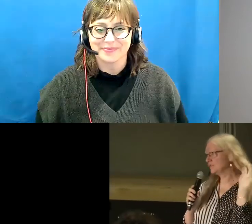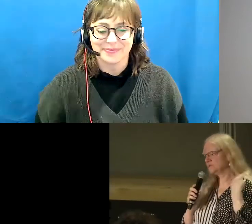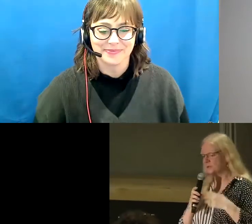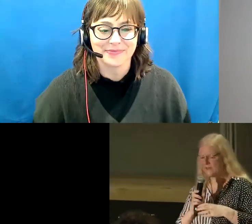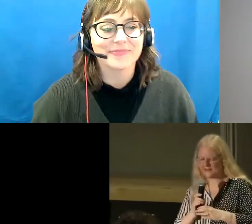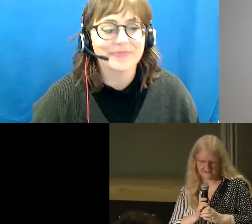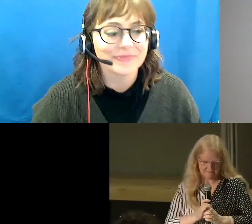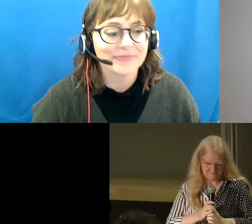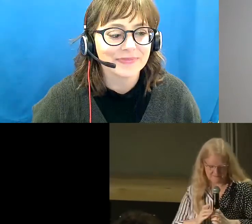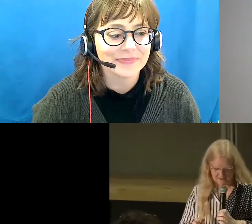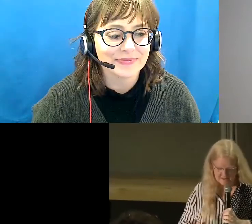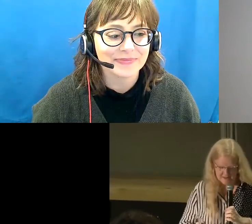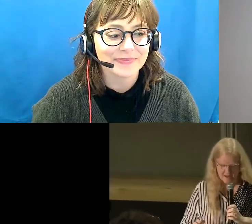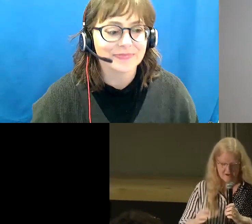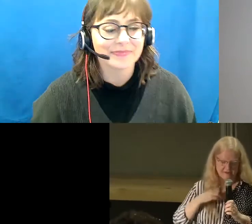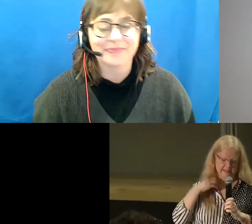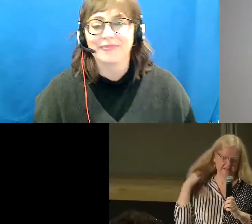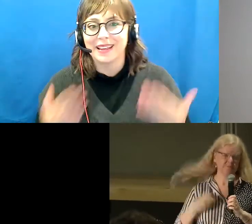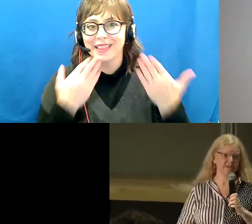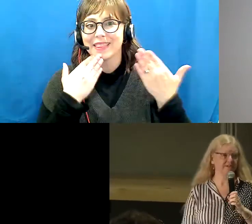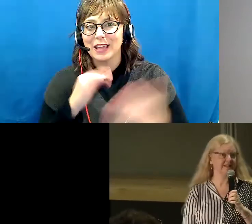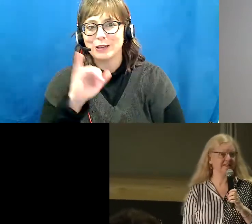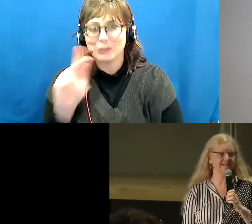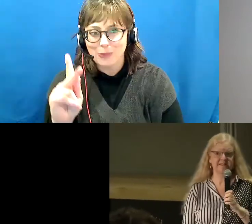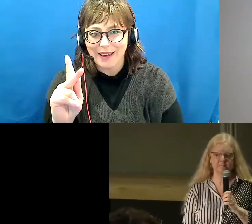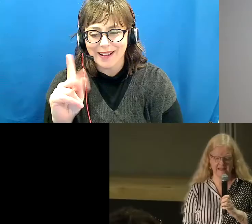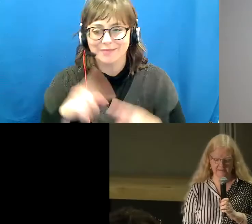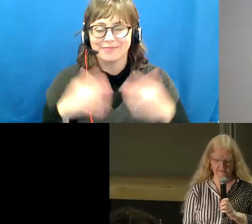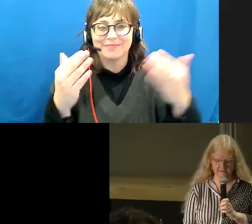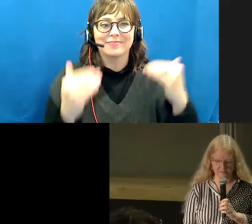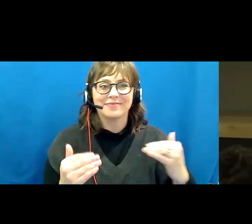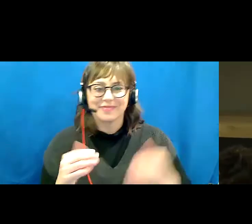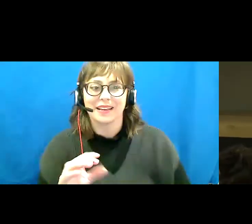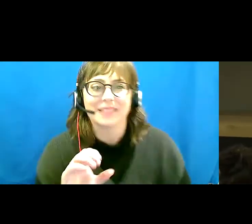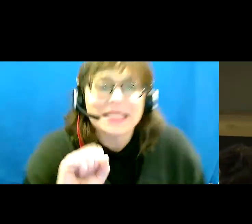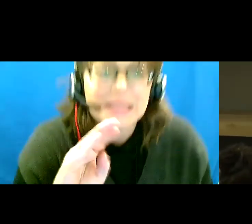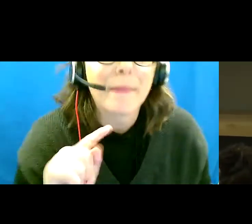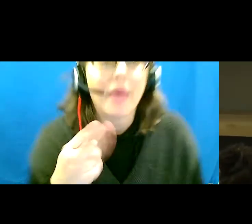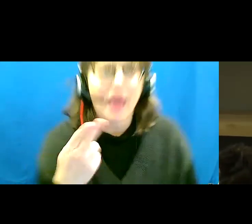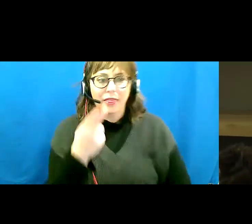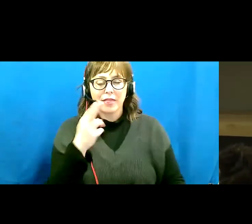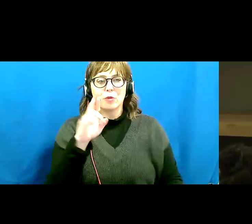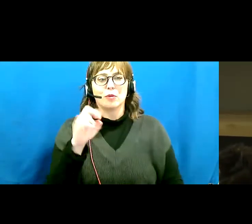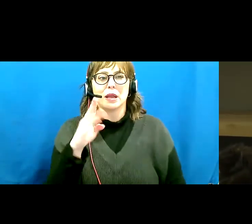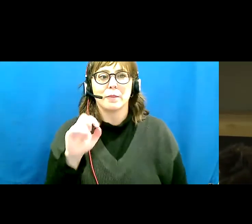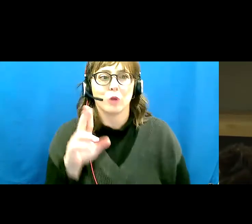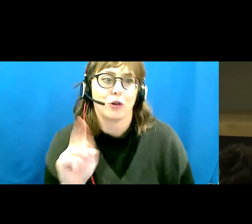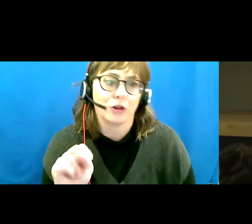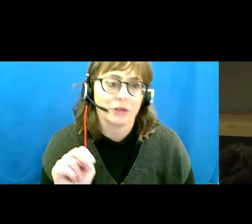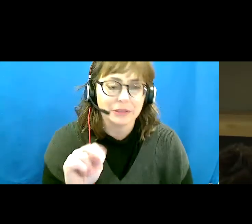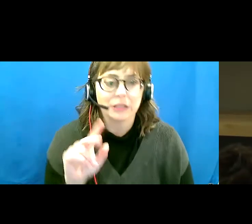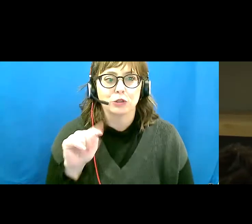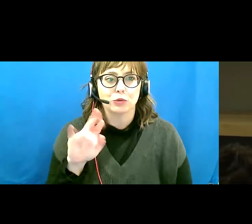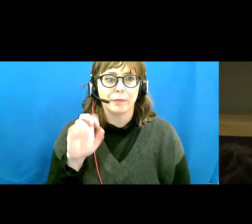Thank you, Joanna. Our next reader is Samantha Rayburn Trubick, and she